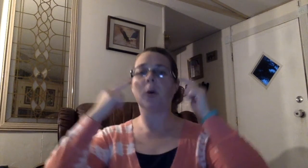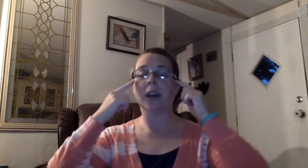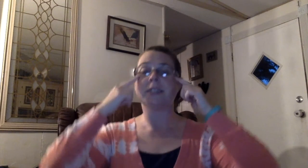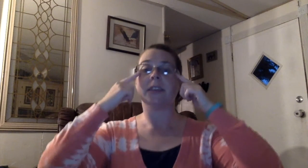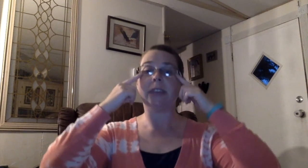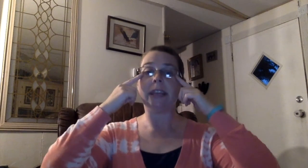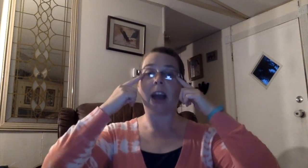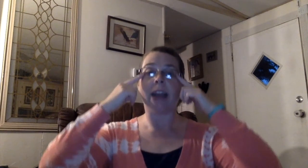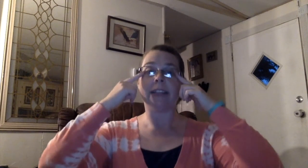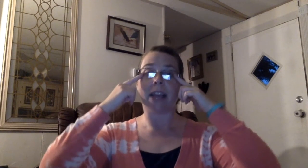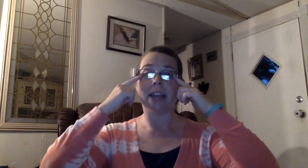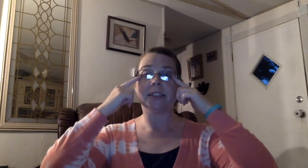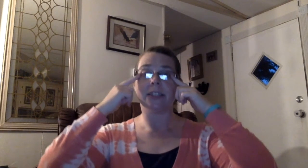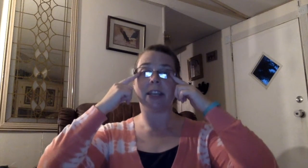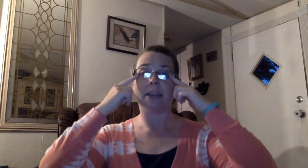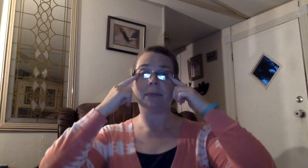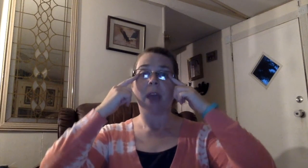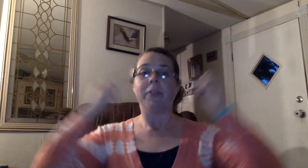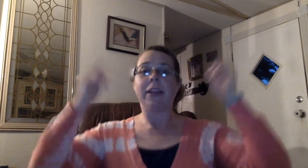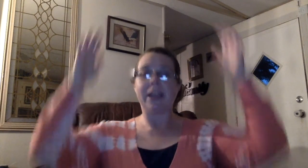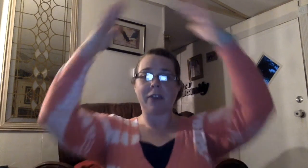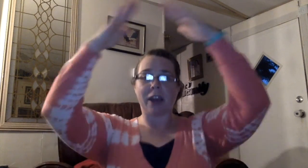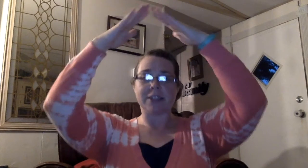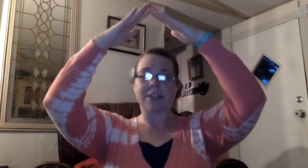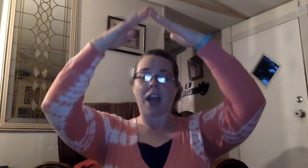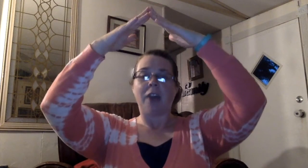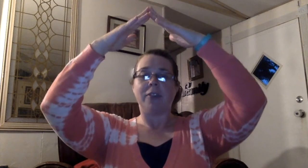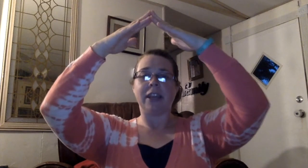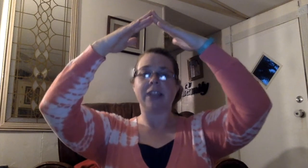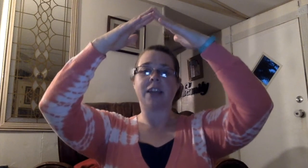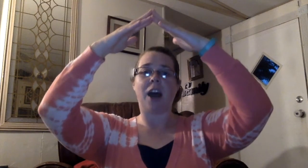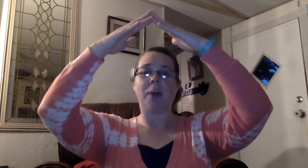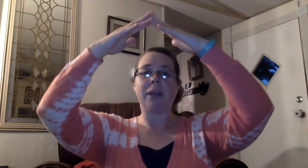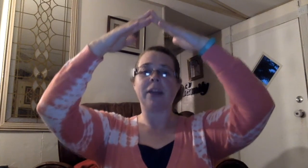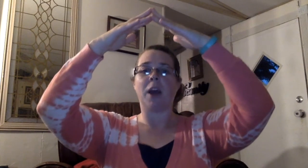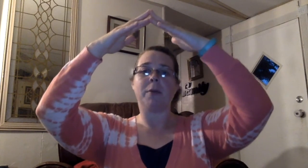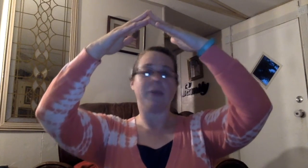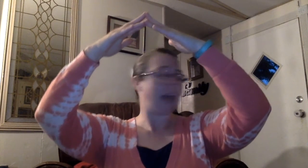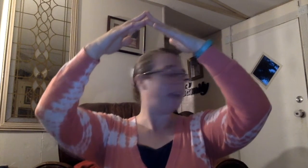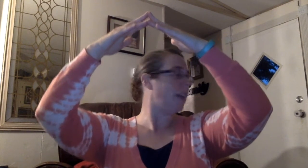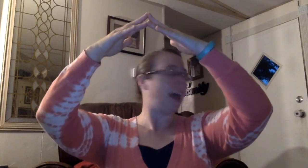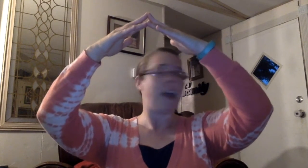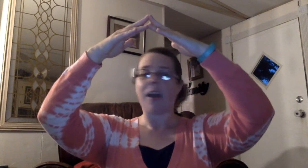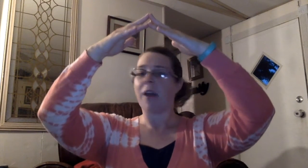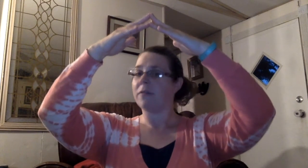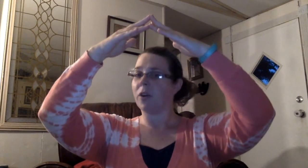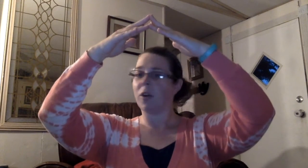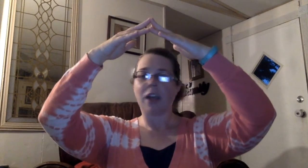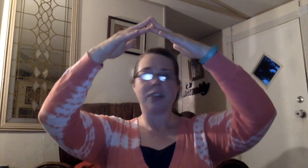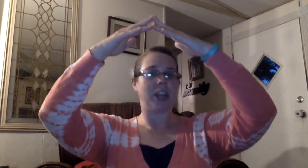us the identity, and give us the atomic number that never changed.